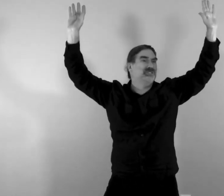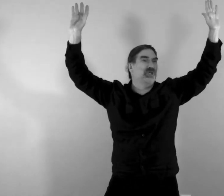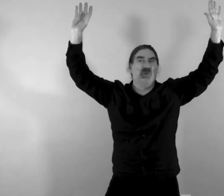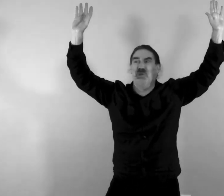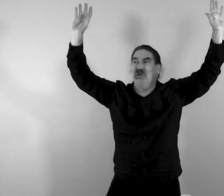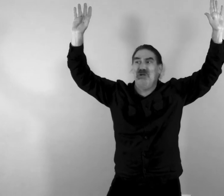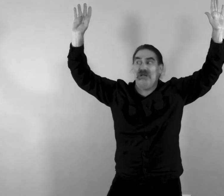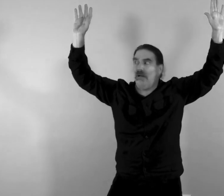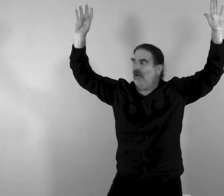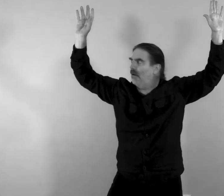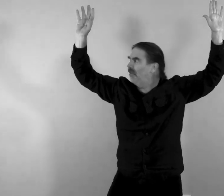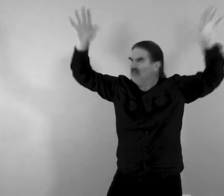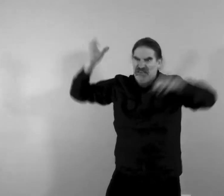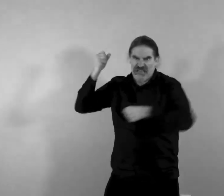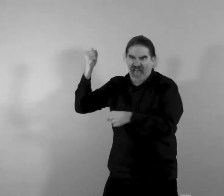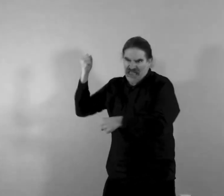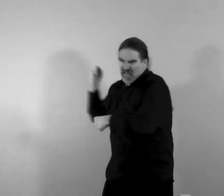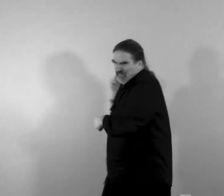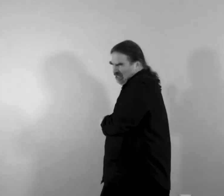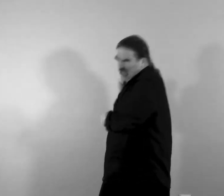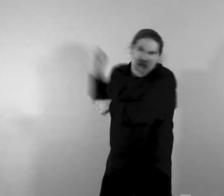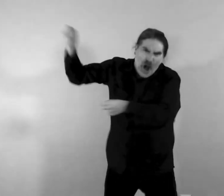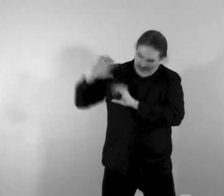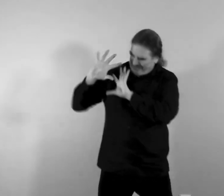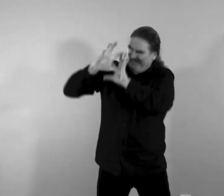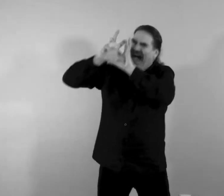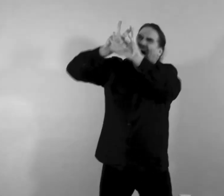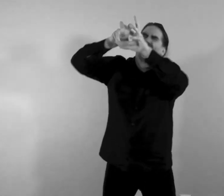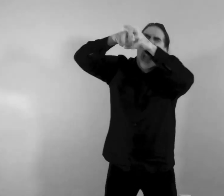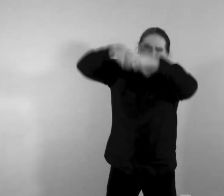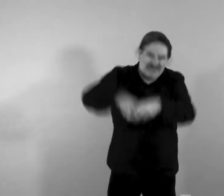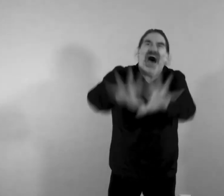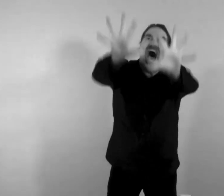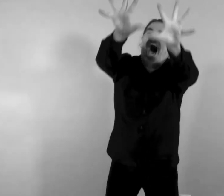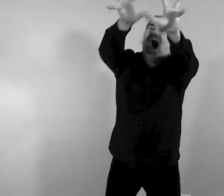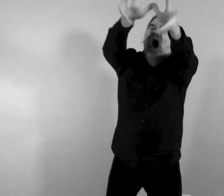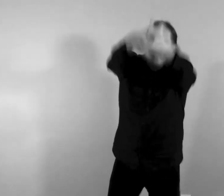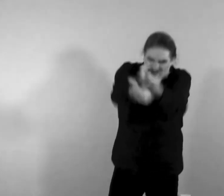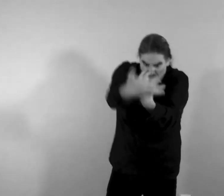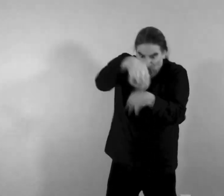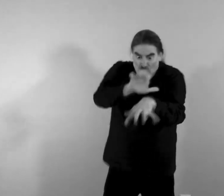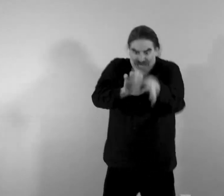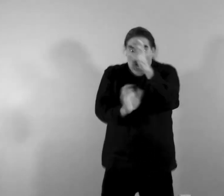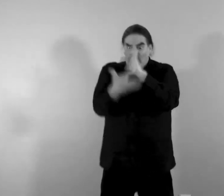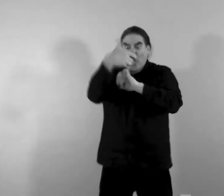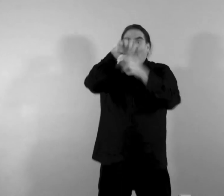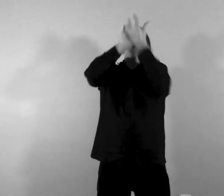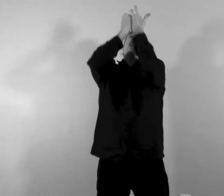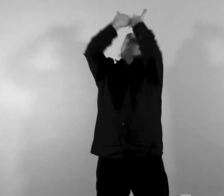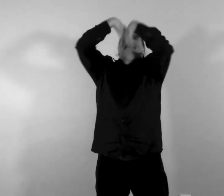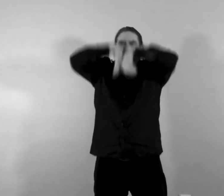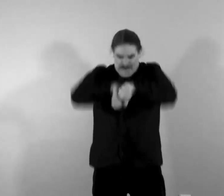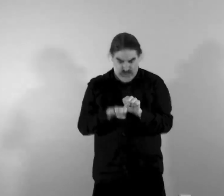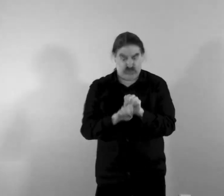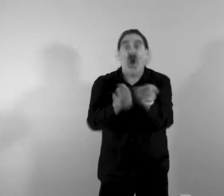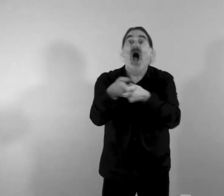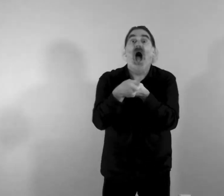and let's go protest wave tidal wave